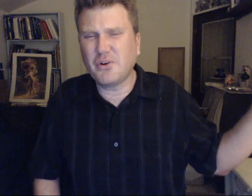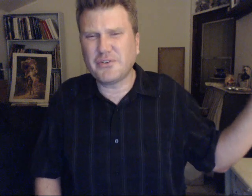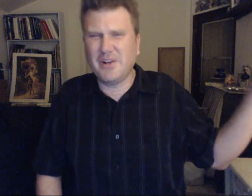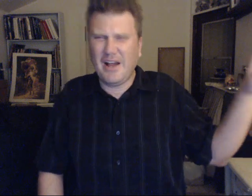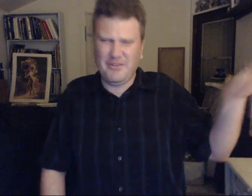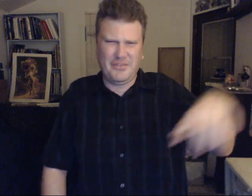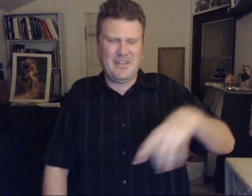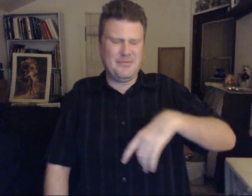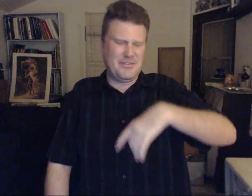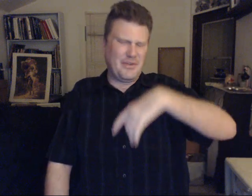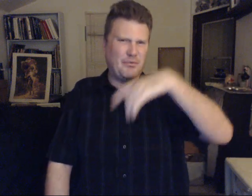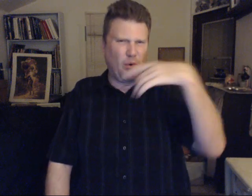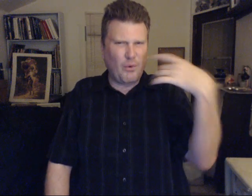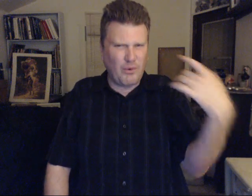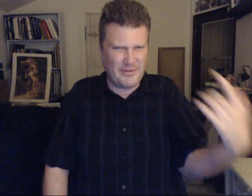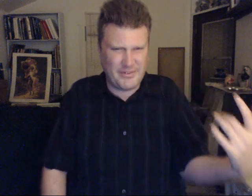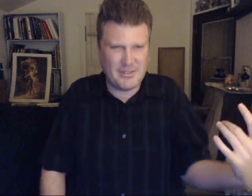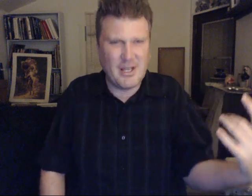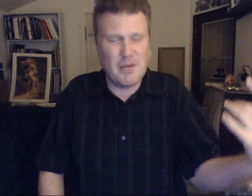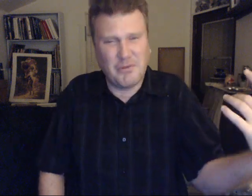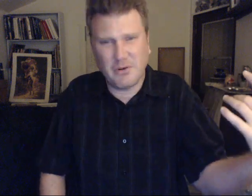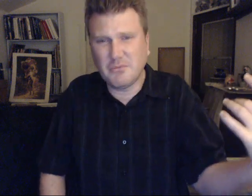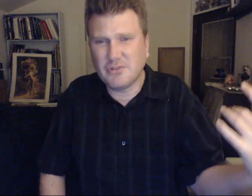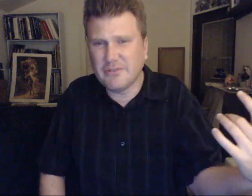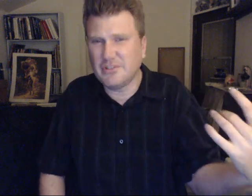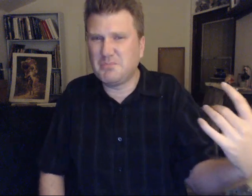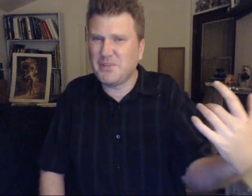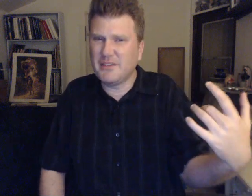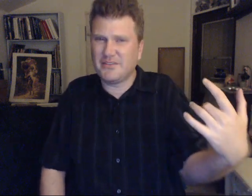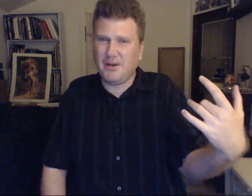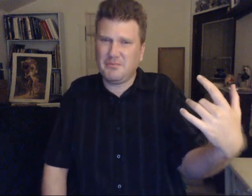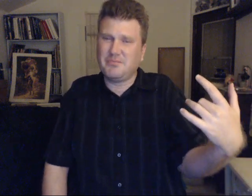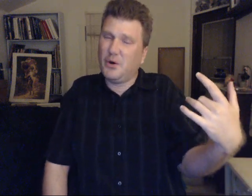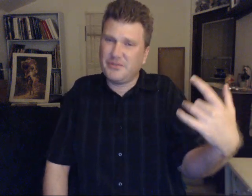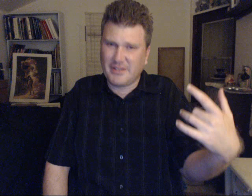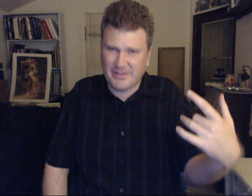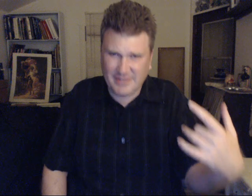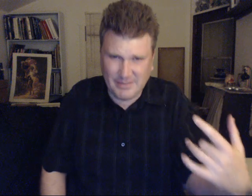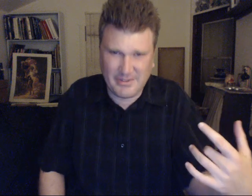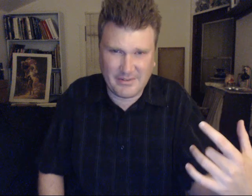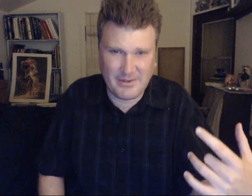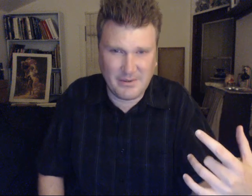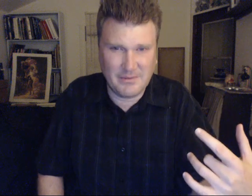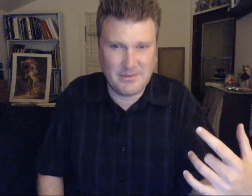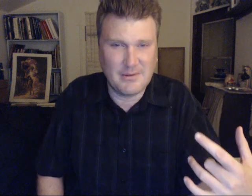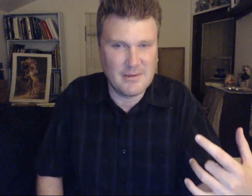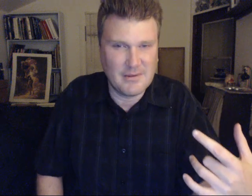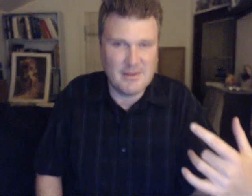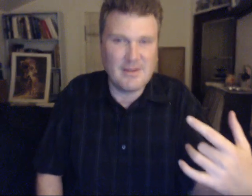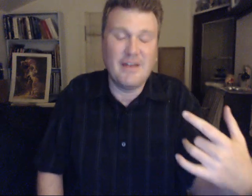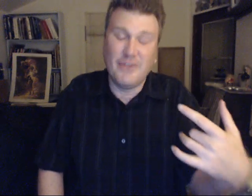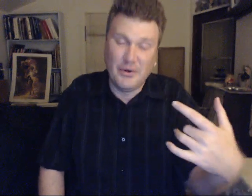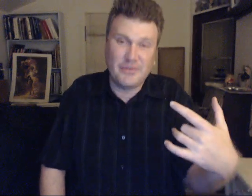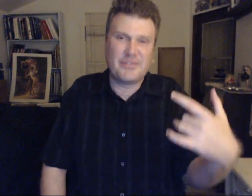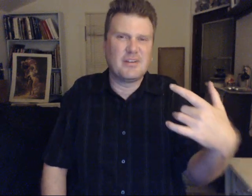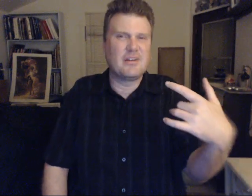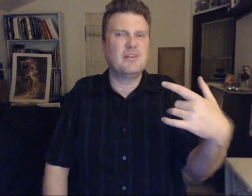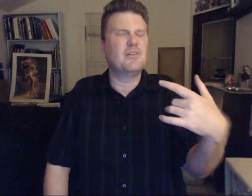always going to have your skeptics. Of course. But there are malevolent beings that are posing as skeptics though. And those you can